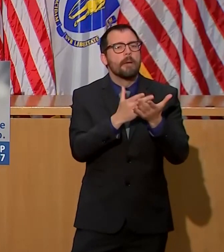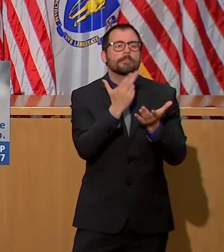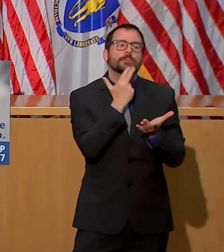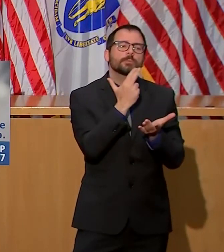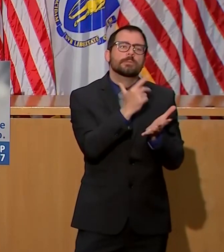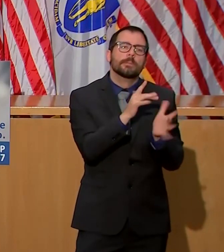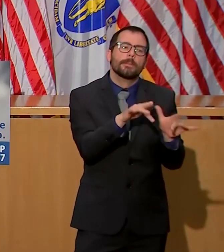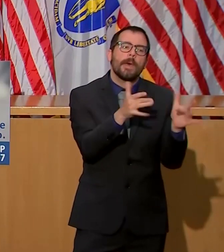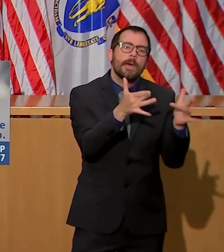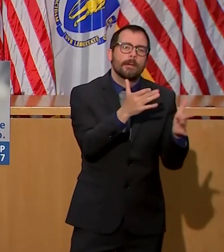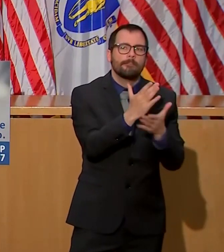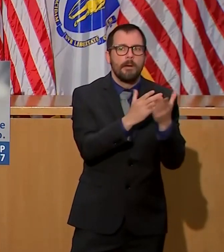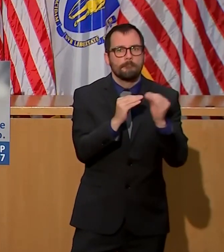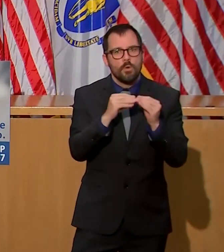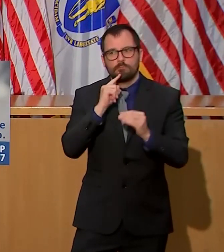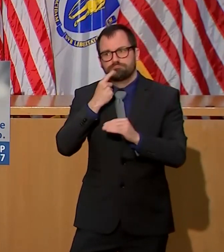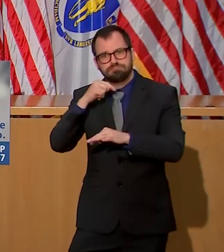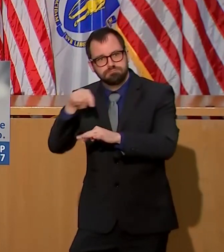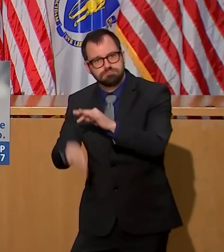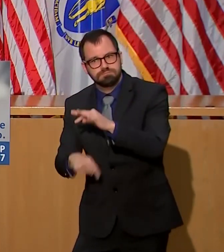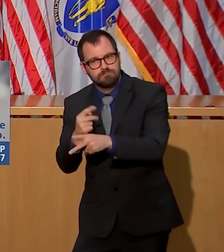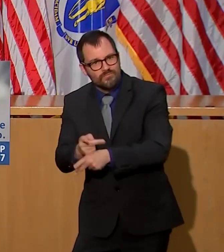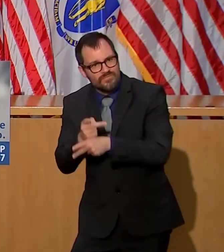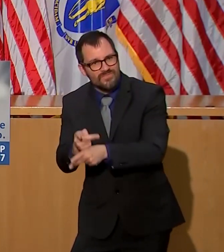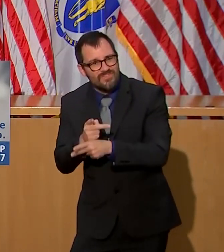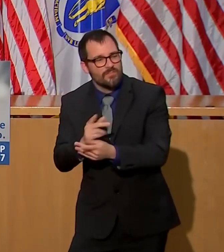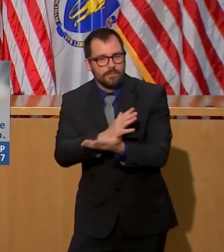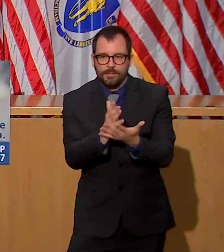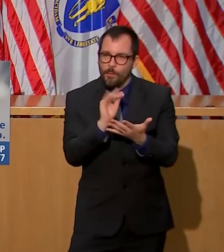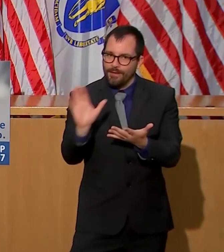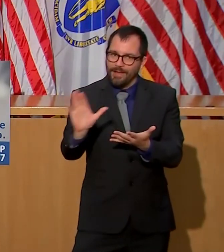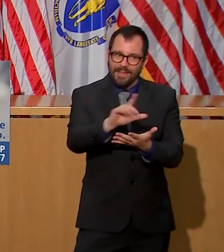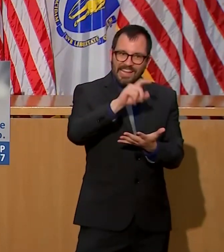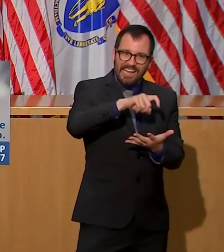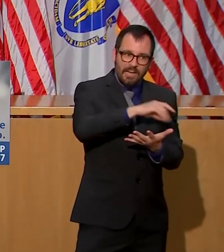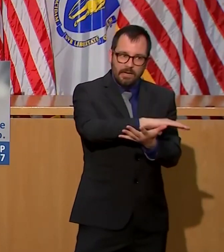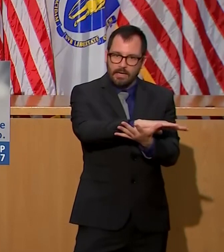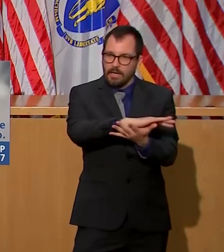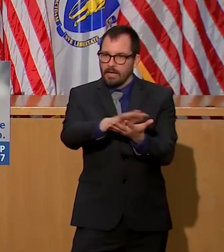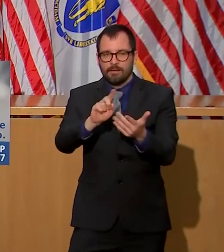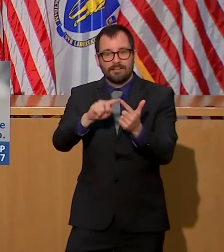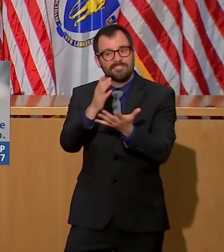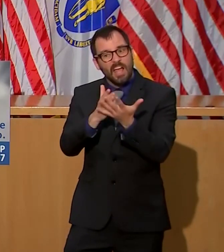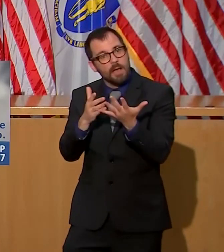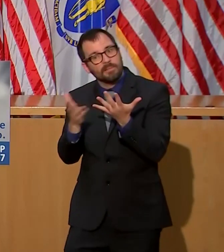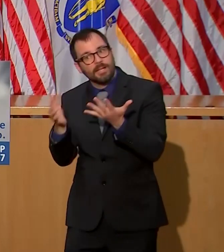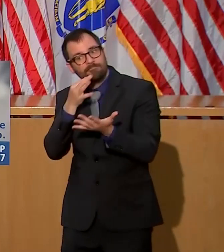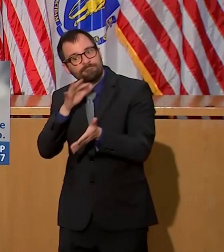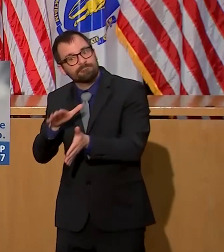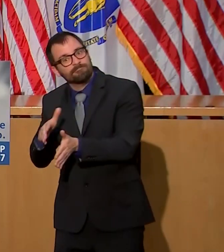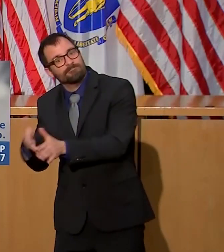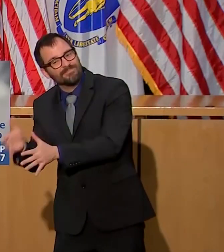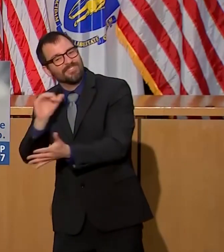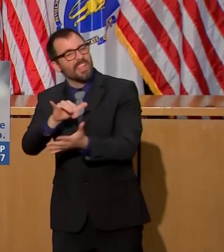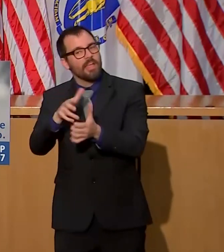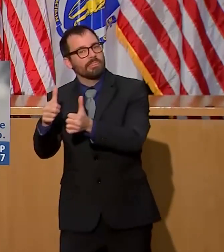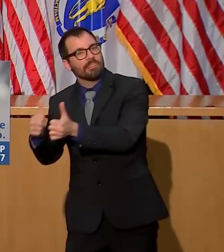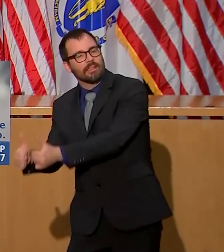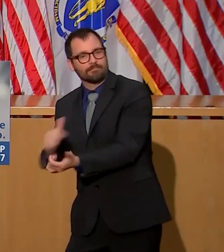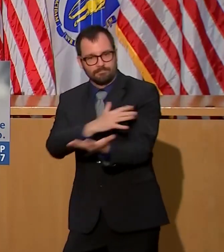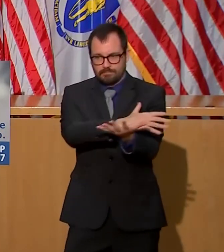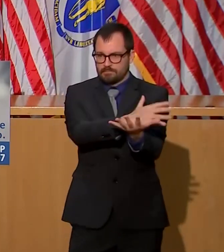have a pressing obligation to provide the best care they can for many of our most vulnerable and fragile residents. The introduction